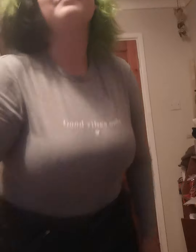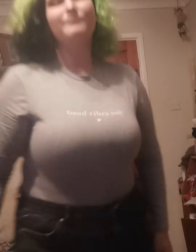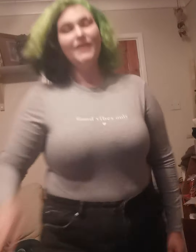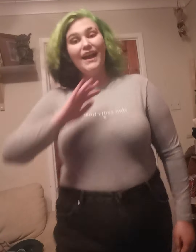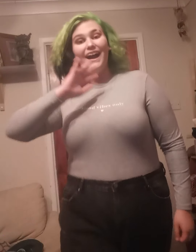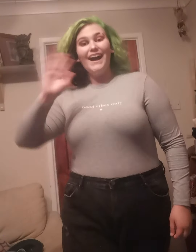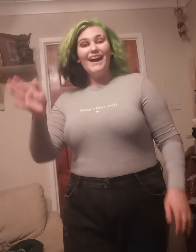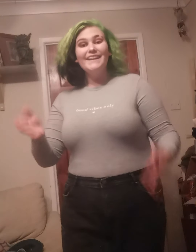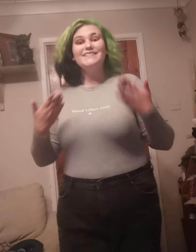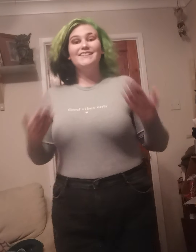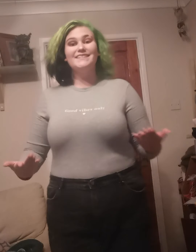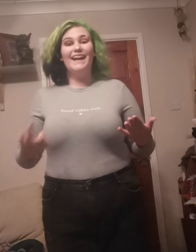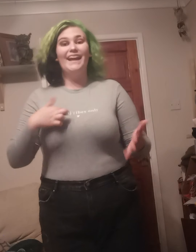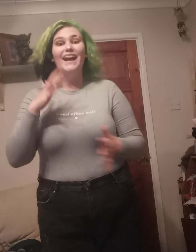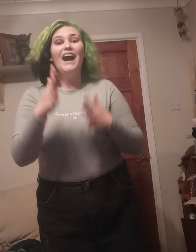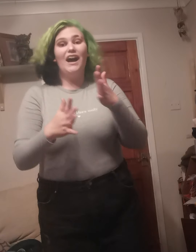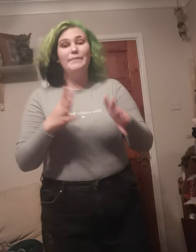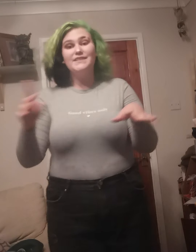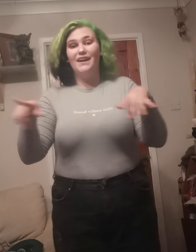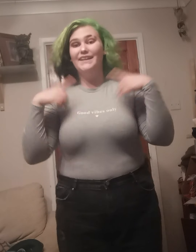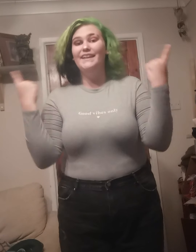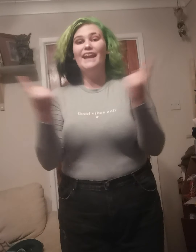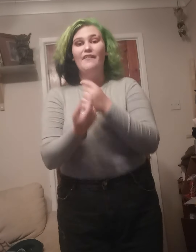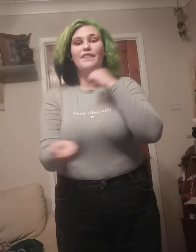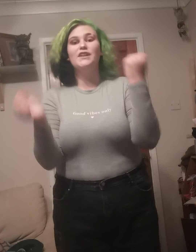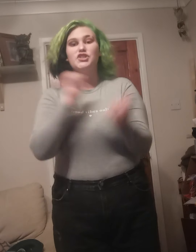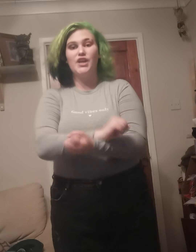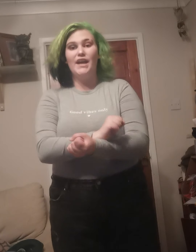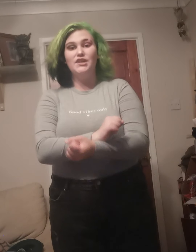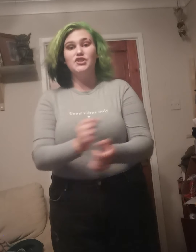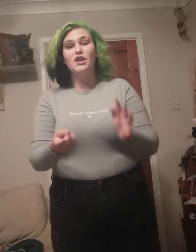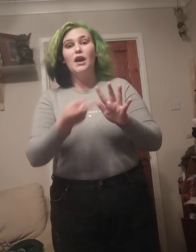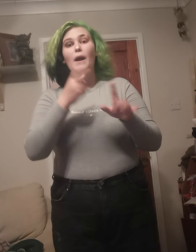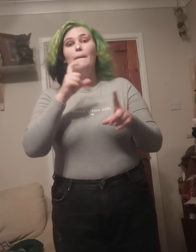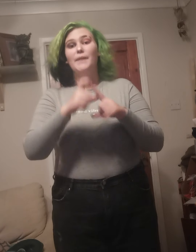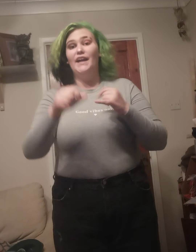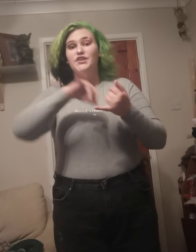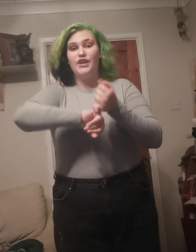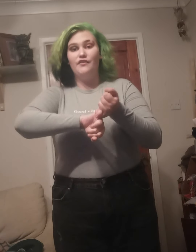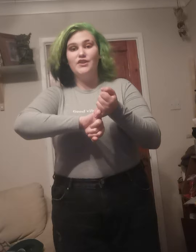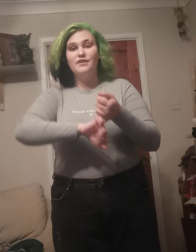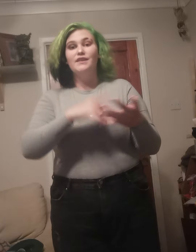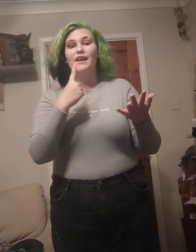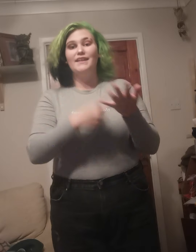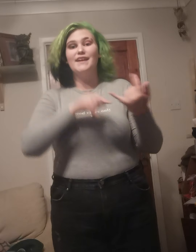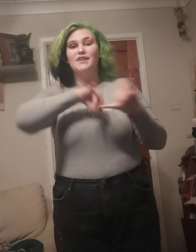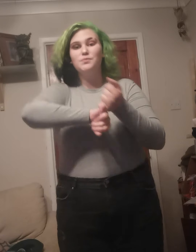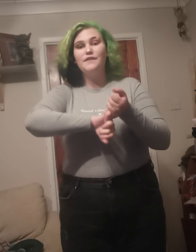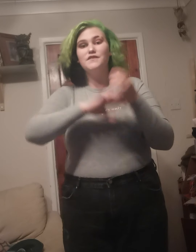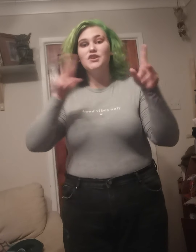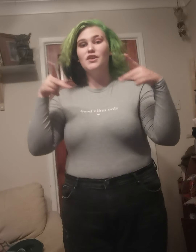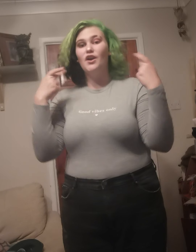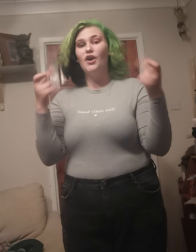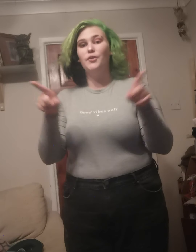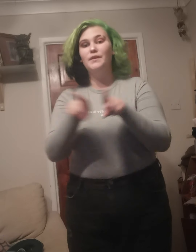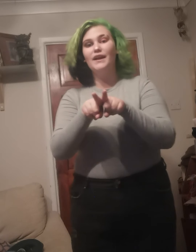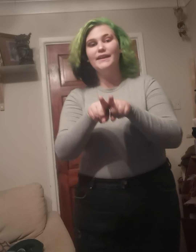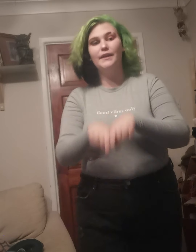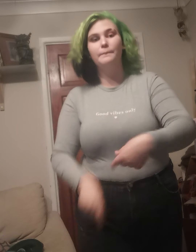Hi, so today I'll be signing Everything Has Changed by Ed Sheeran and Taylor Swift. Hope you like it.